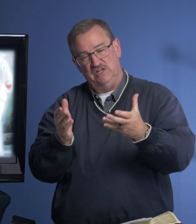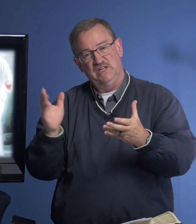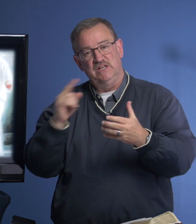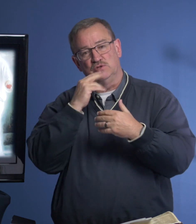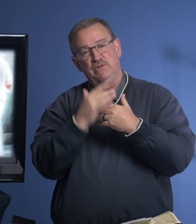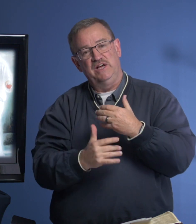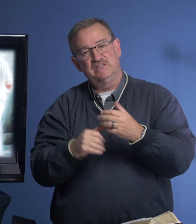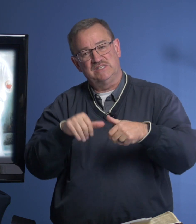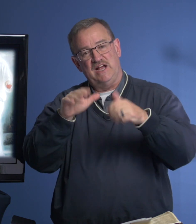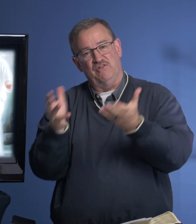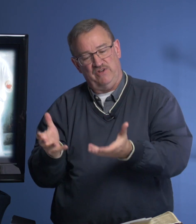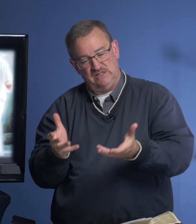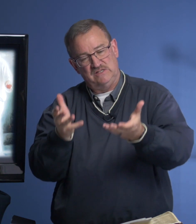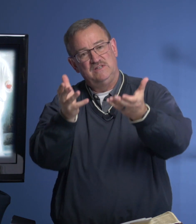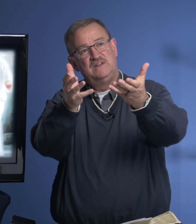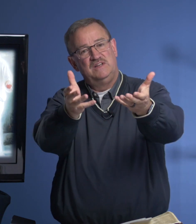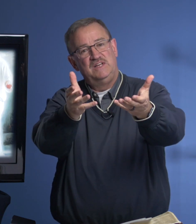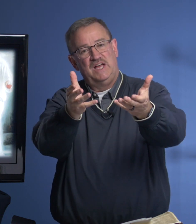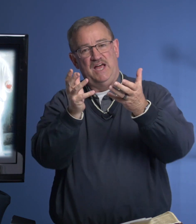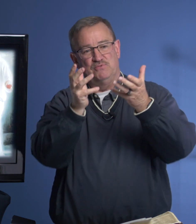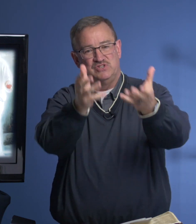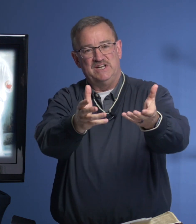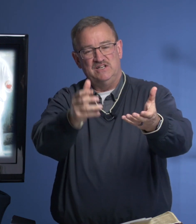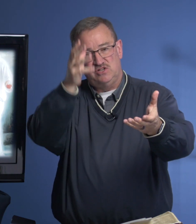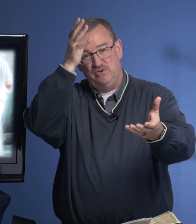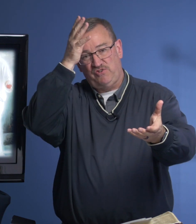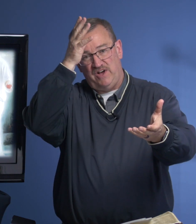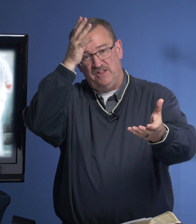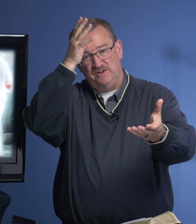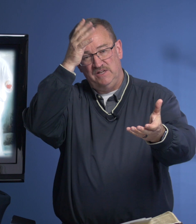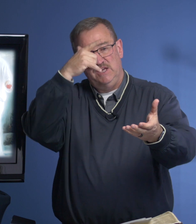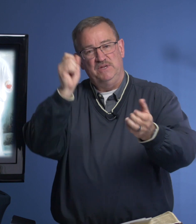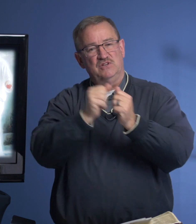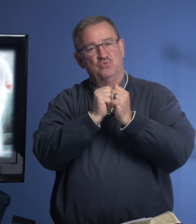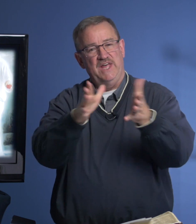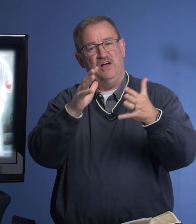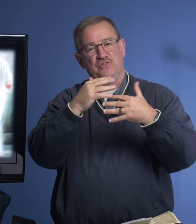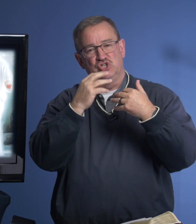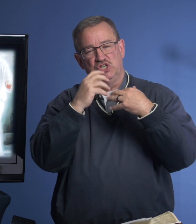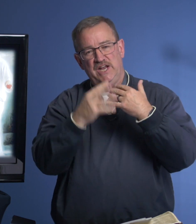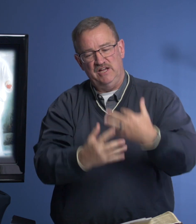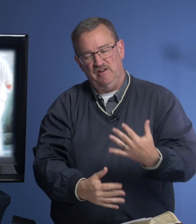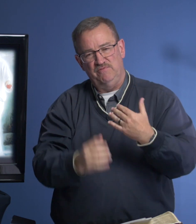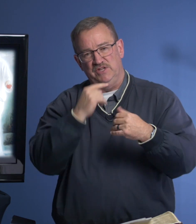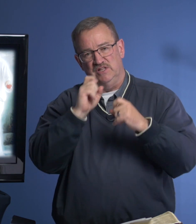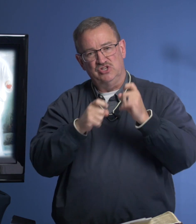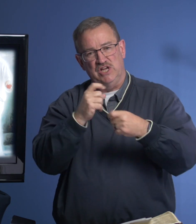his blood sacrifice and presented it to his father because without the shedding of the shedding